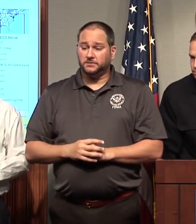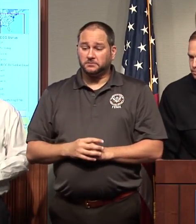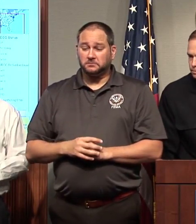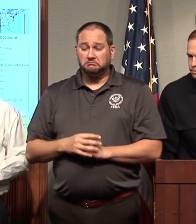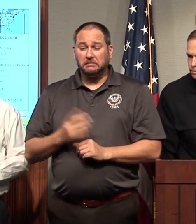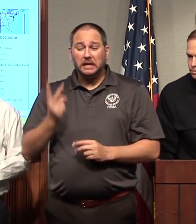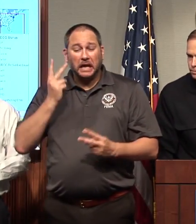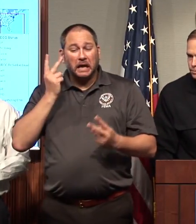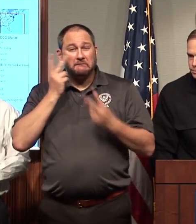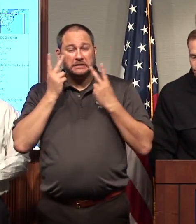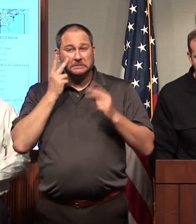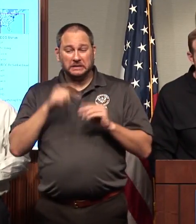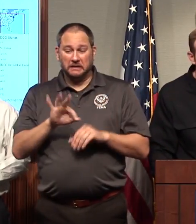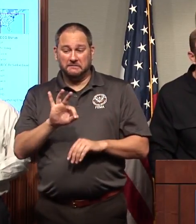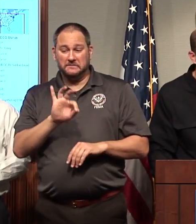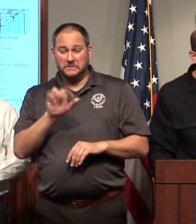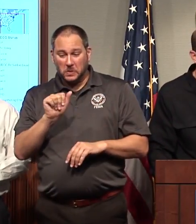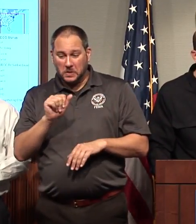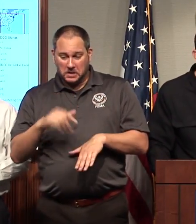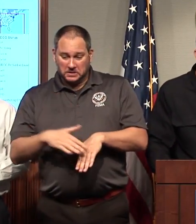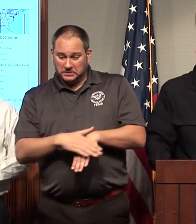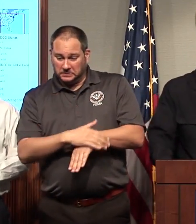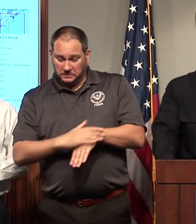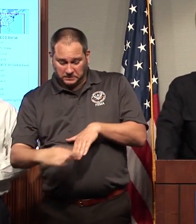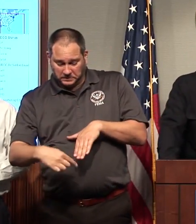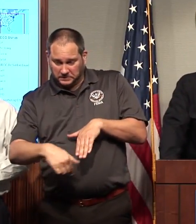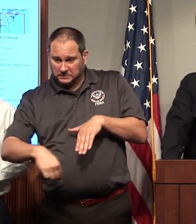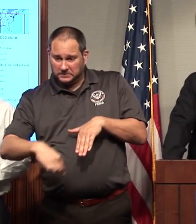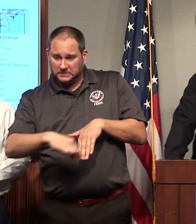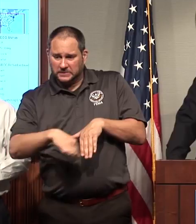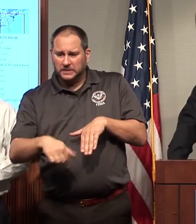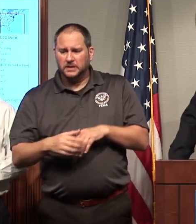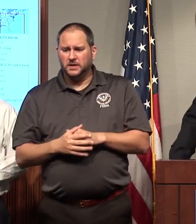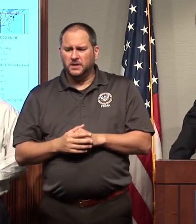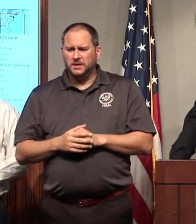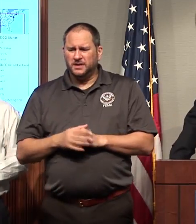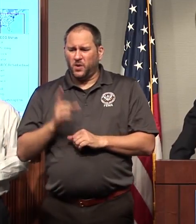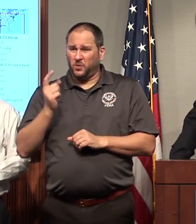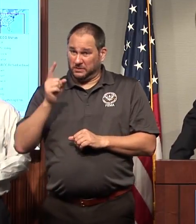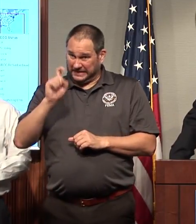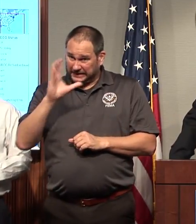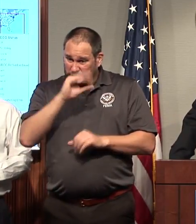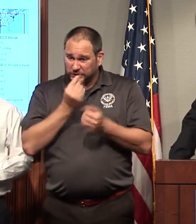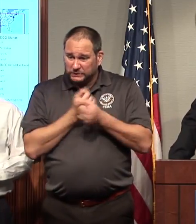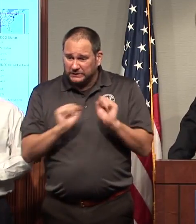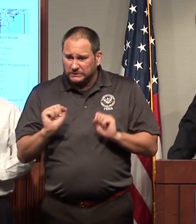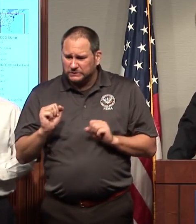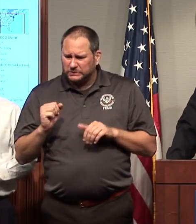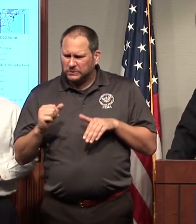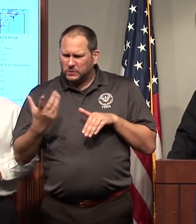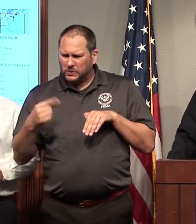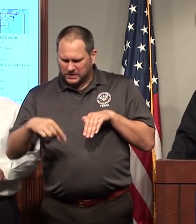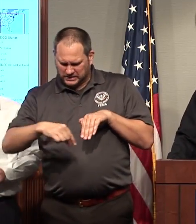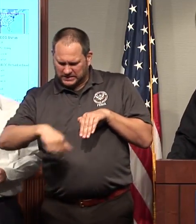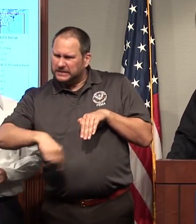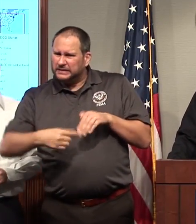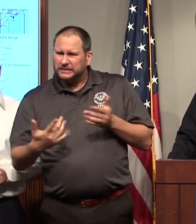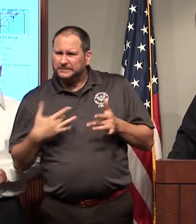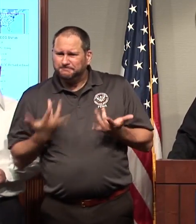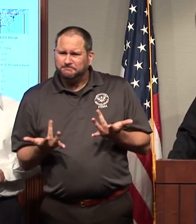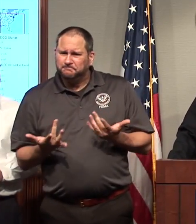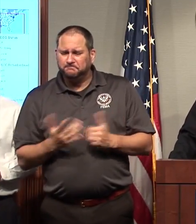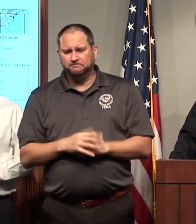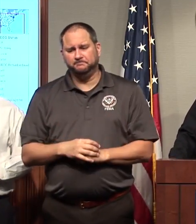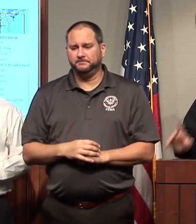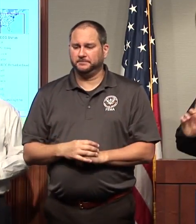the Florida Keys? Do you know how many people might be needing search and rescue? What do you know about what's going on there? So, look, I